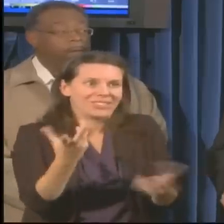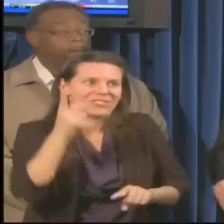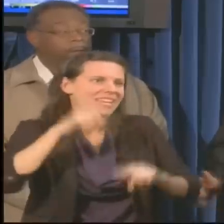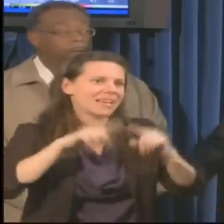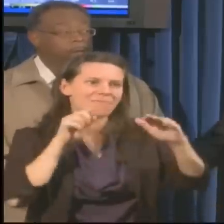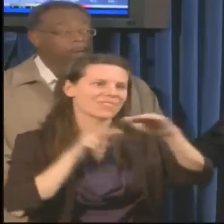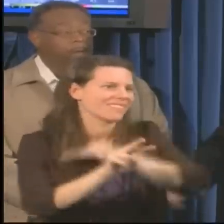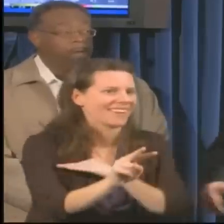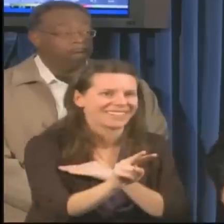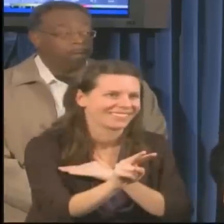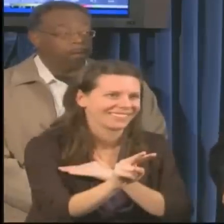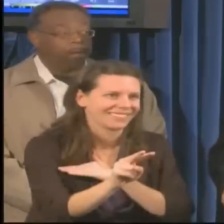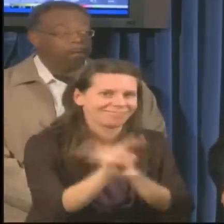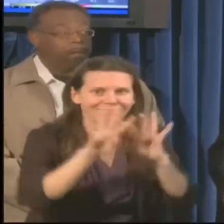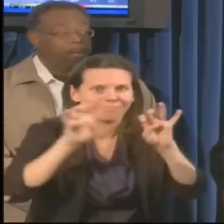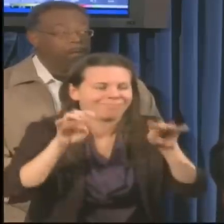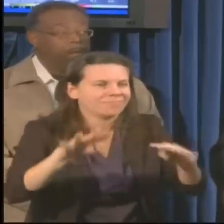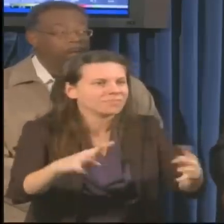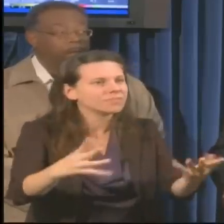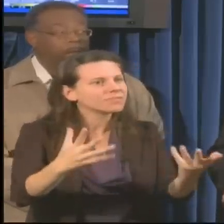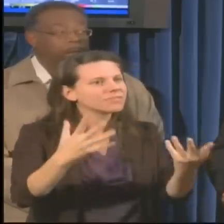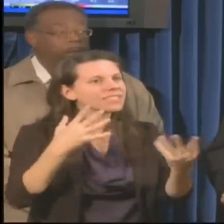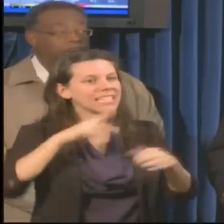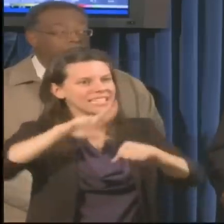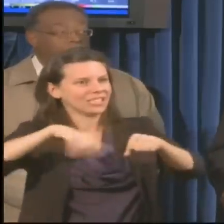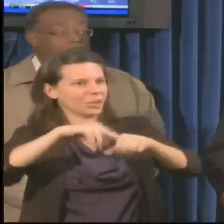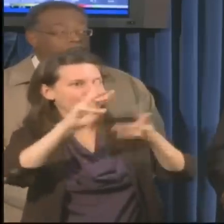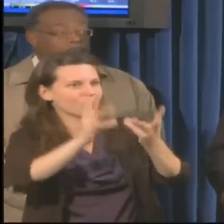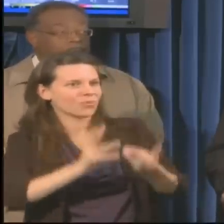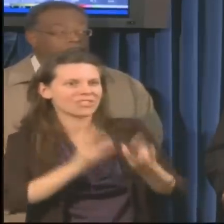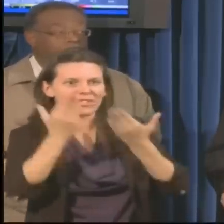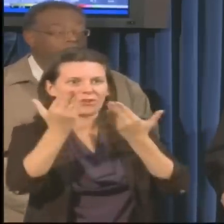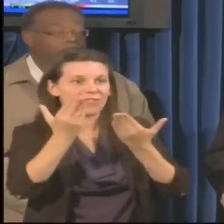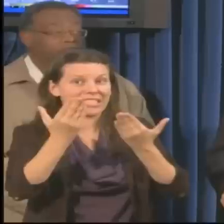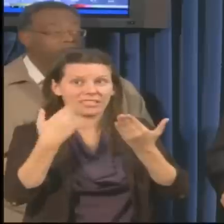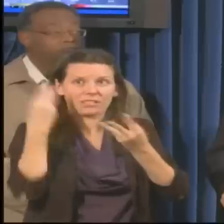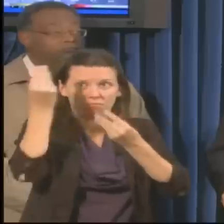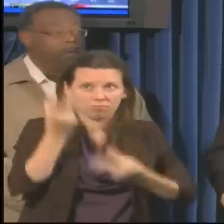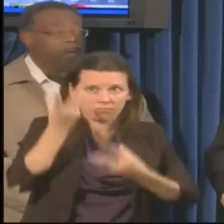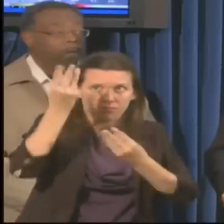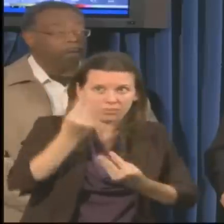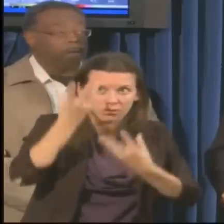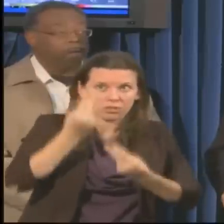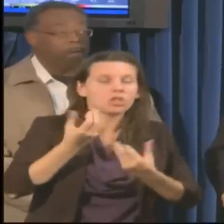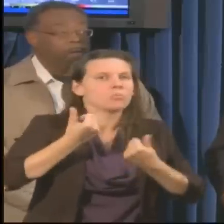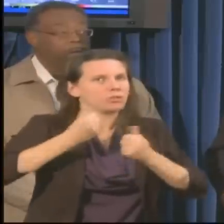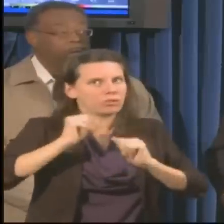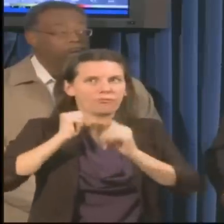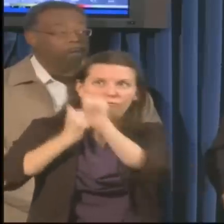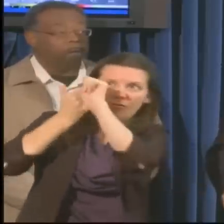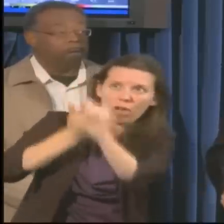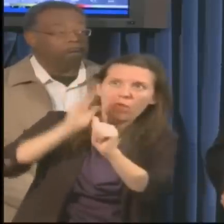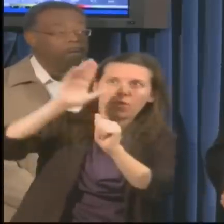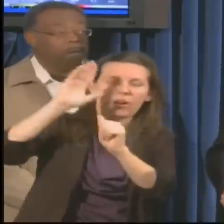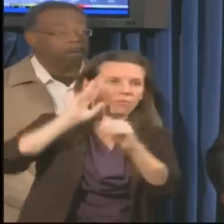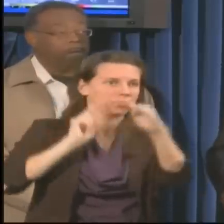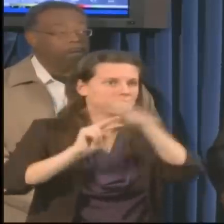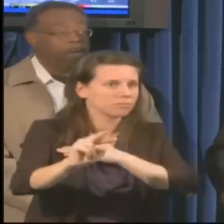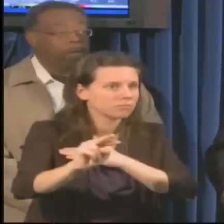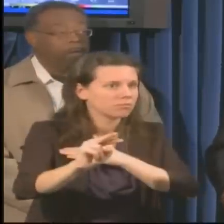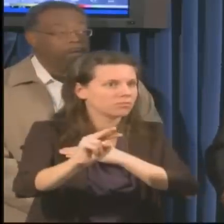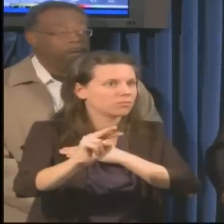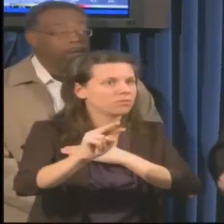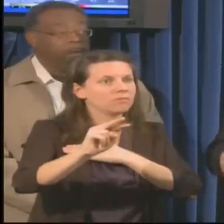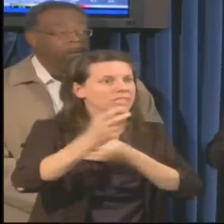data, we're deploying more than sufficient resources in both law enforcement and health and others to those